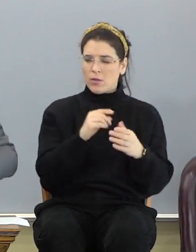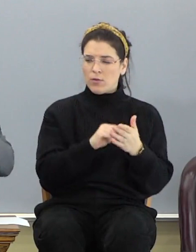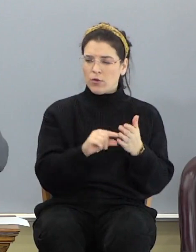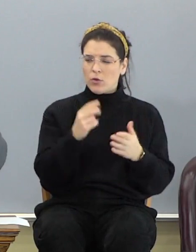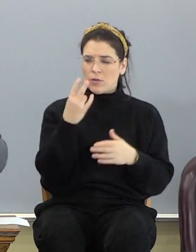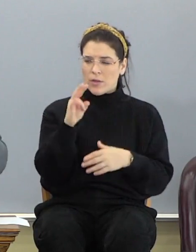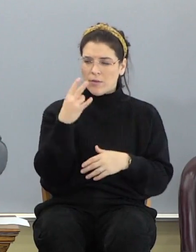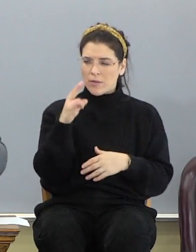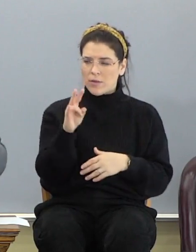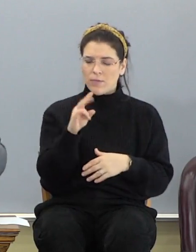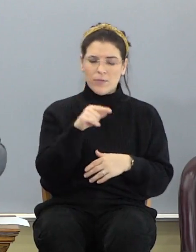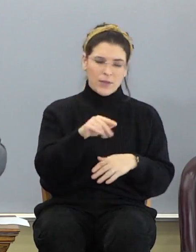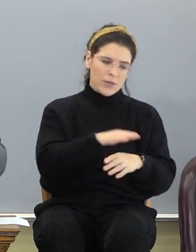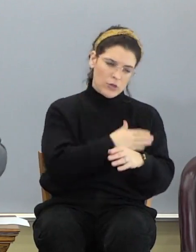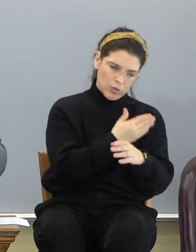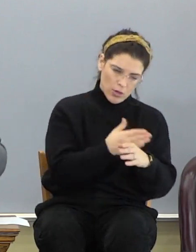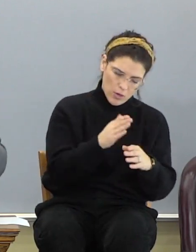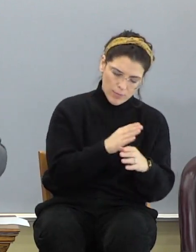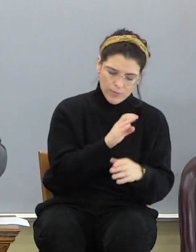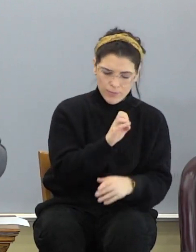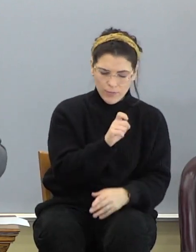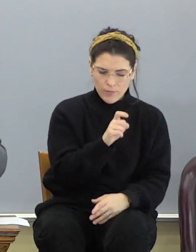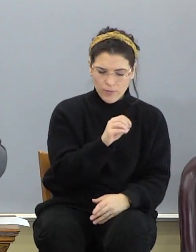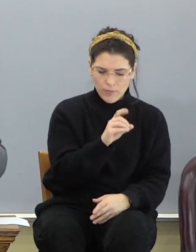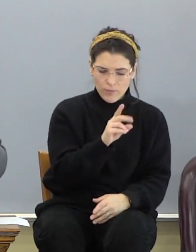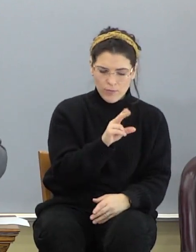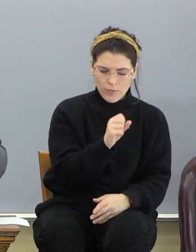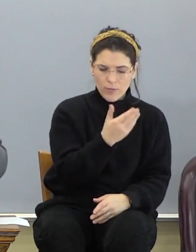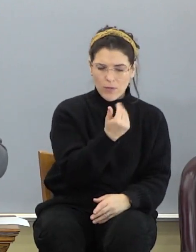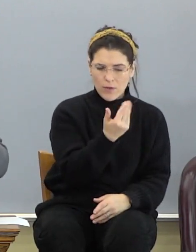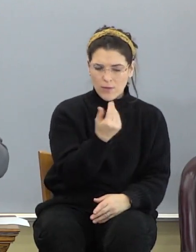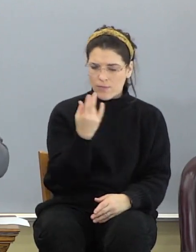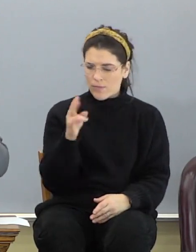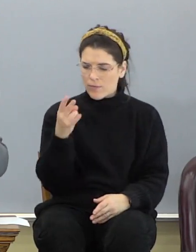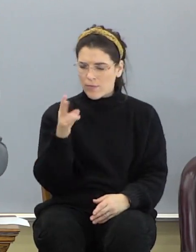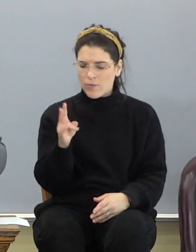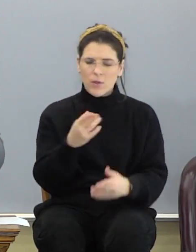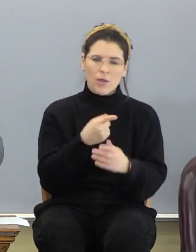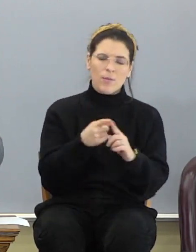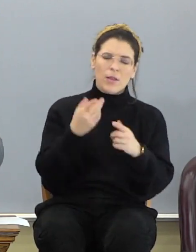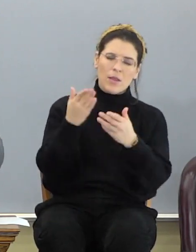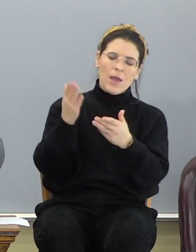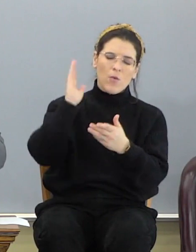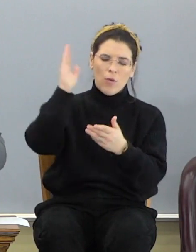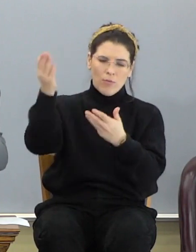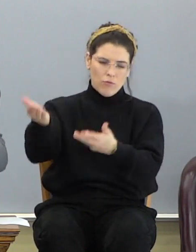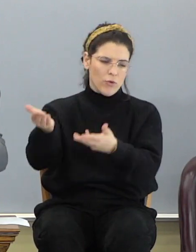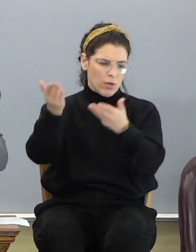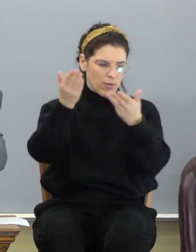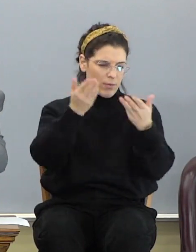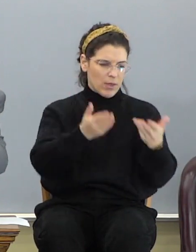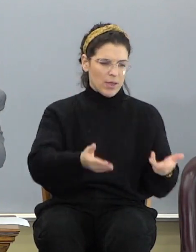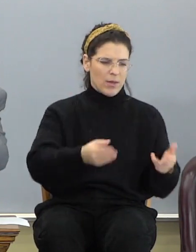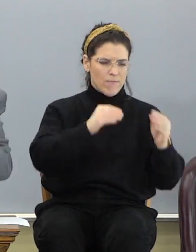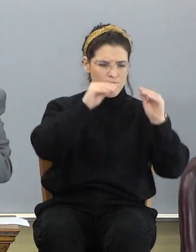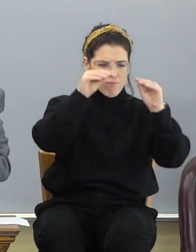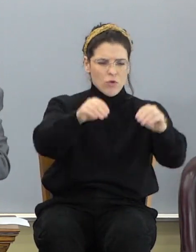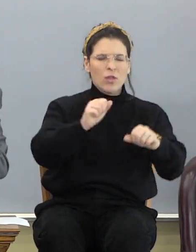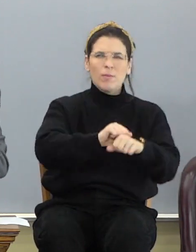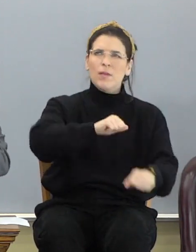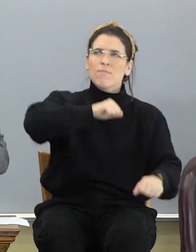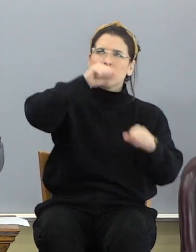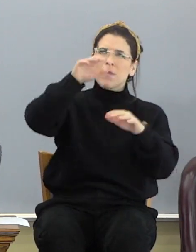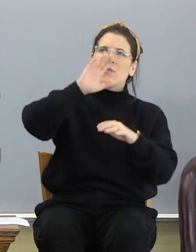This is what they sing, Exodus 15, 17, but thou shalt bring them in, plant them in the mountain of thine